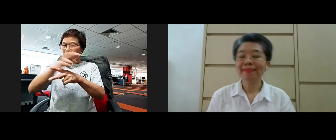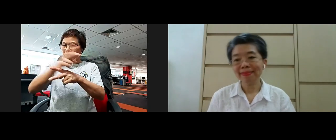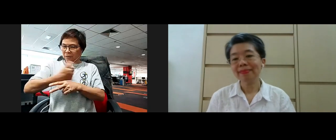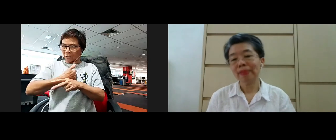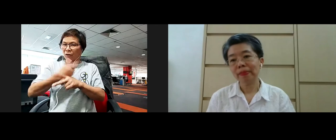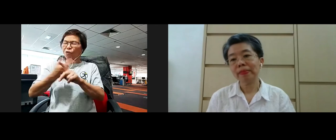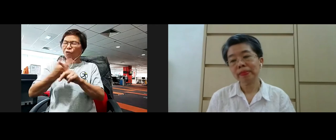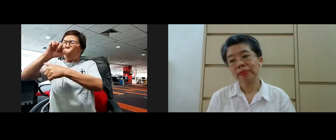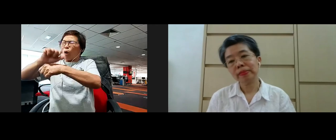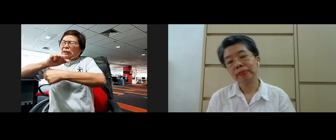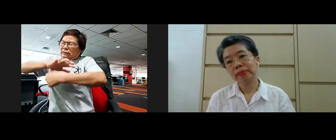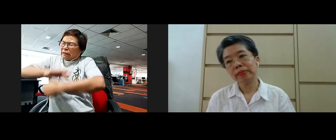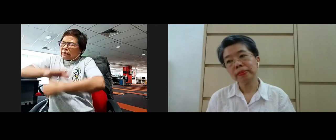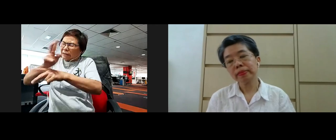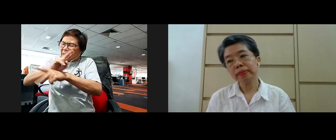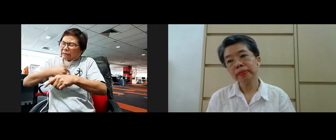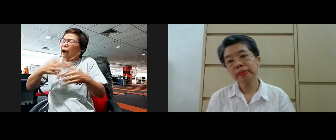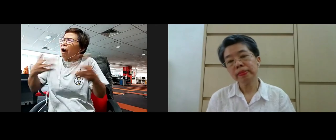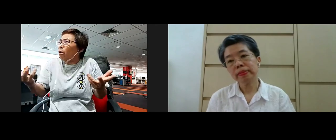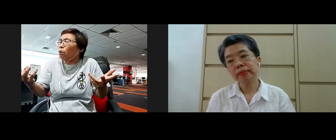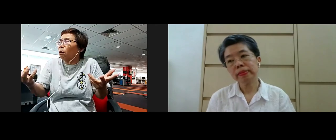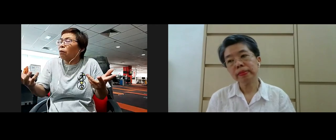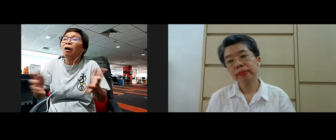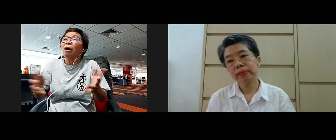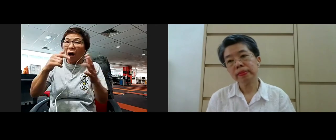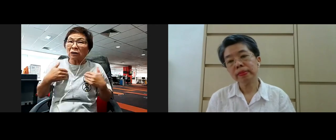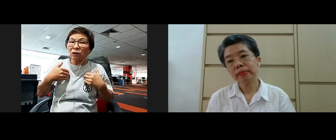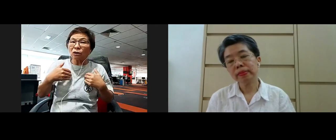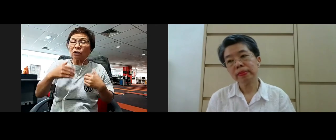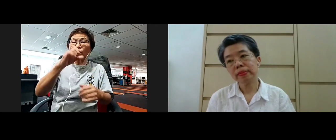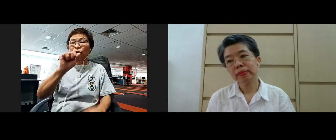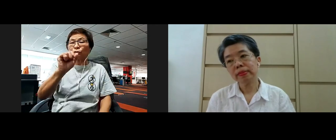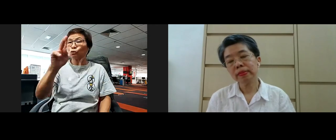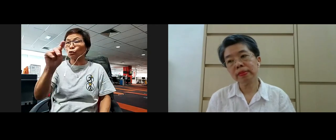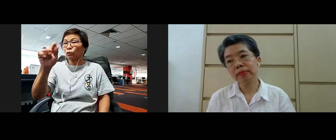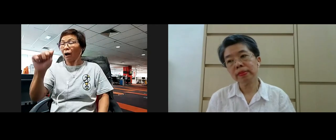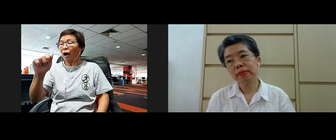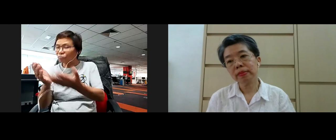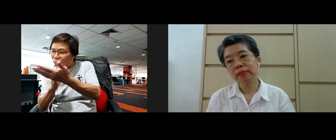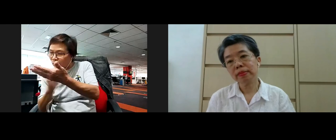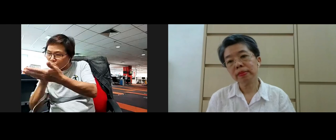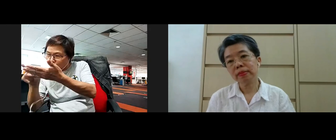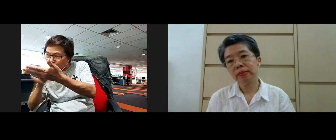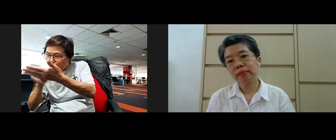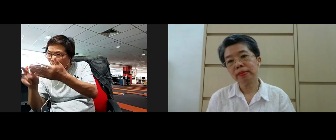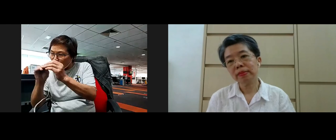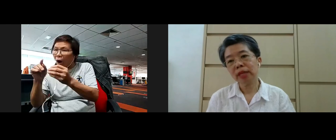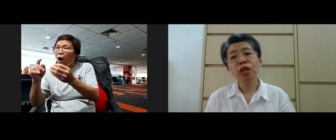work stress and the additional part is there any Suta that I can refer to in reading more about it